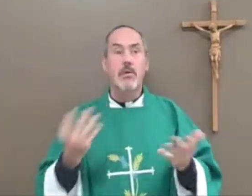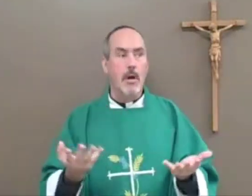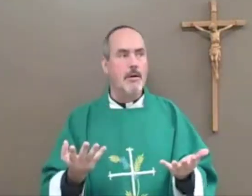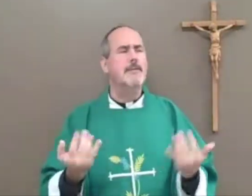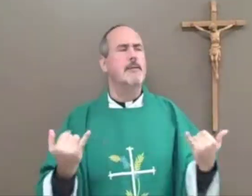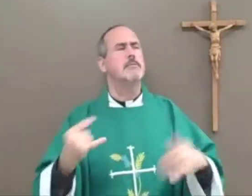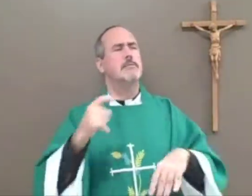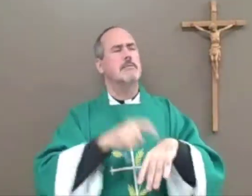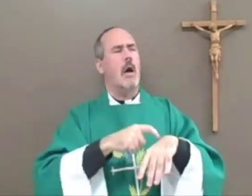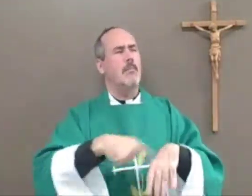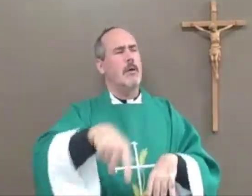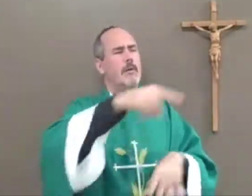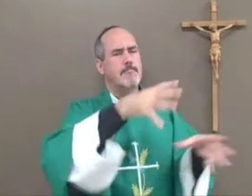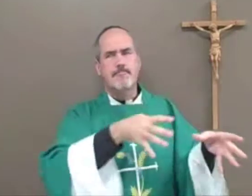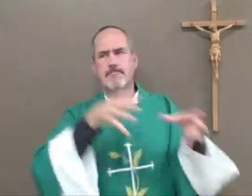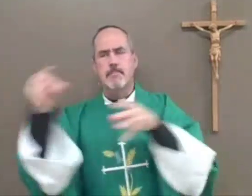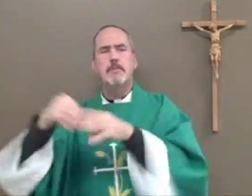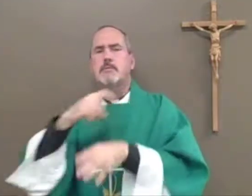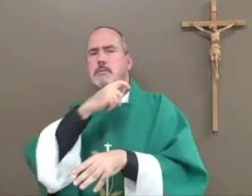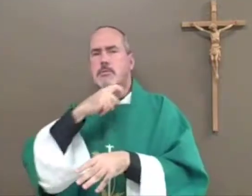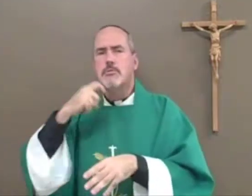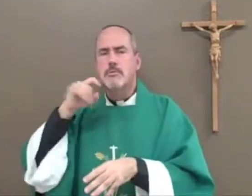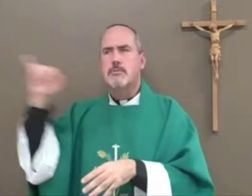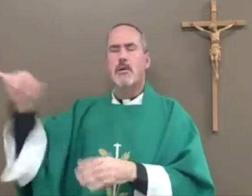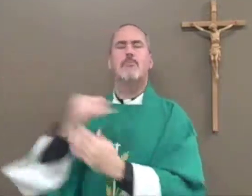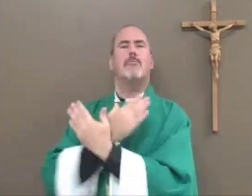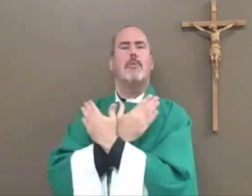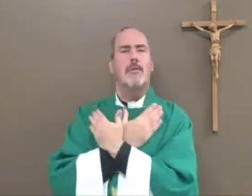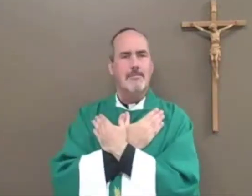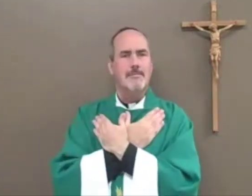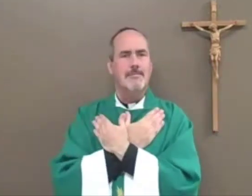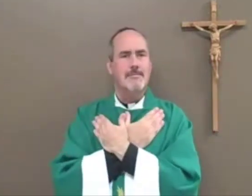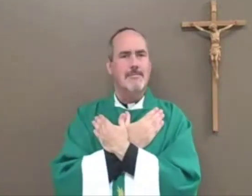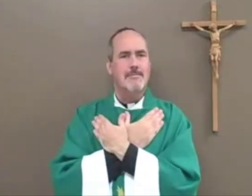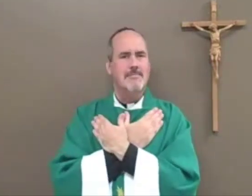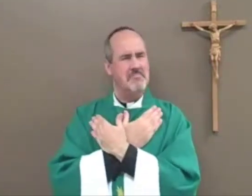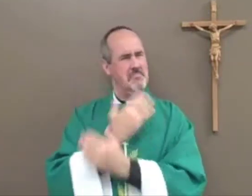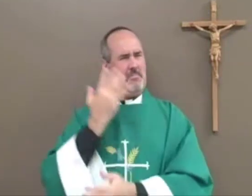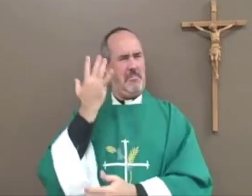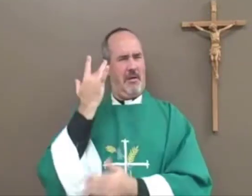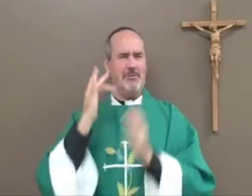After, Jesus told them that he wanted them to go off into the desert, into a deserted place, to rest.